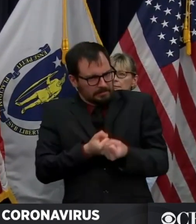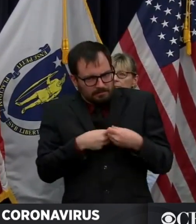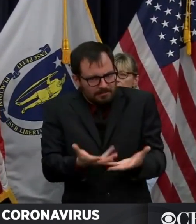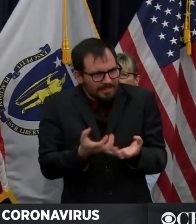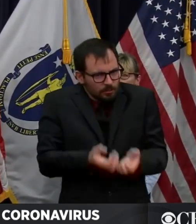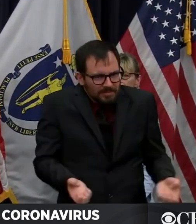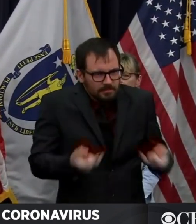in protecting all of us.